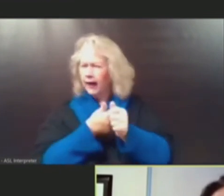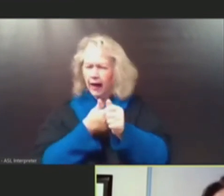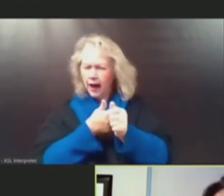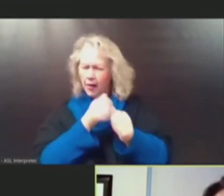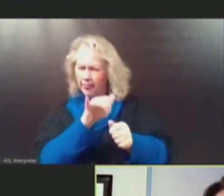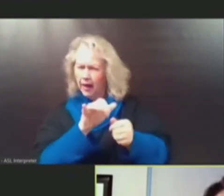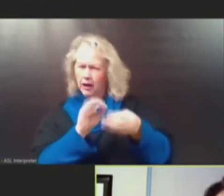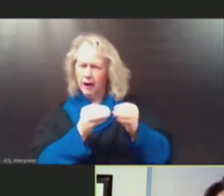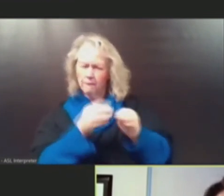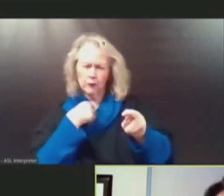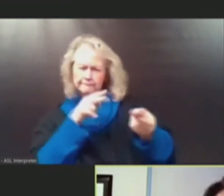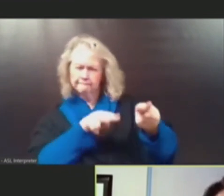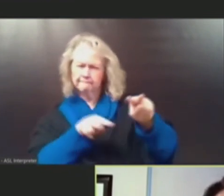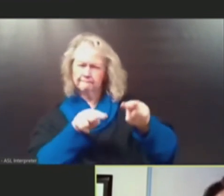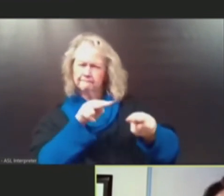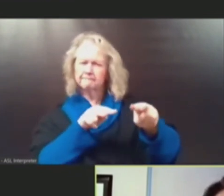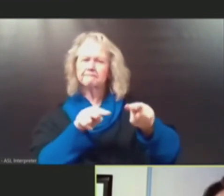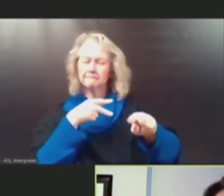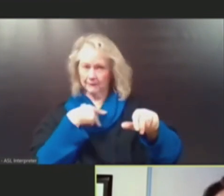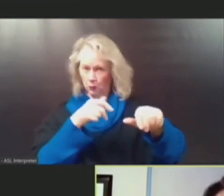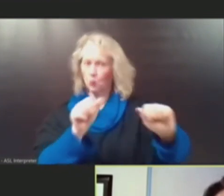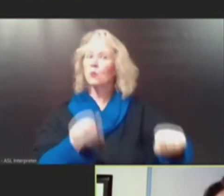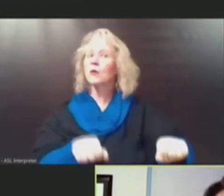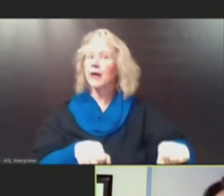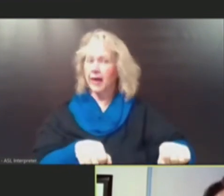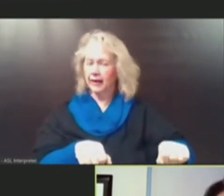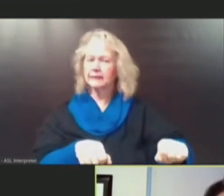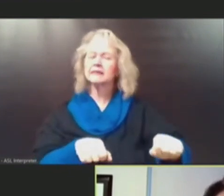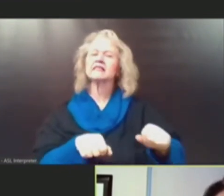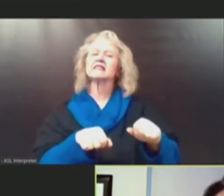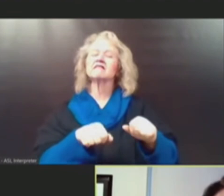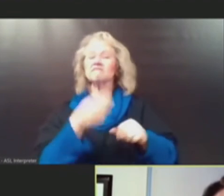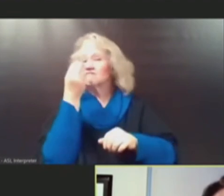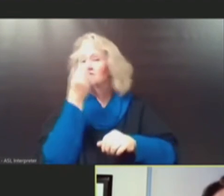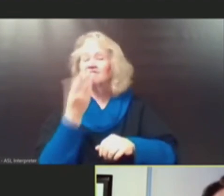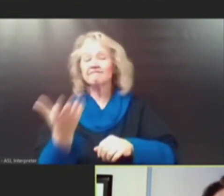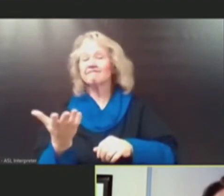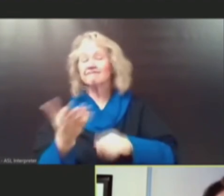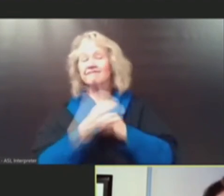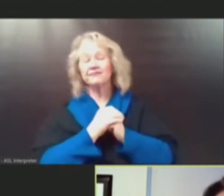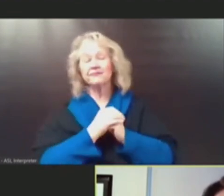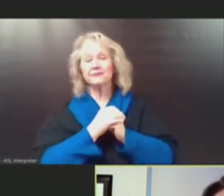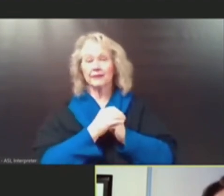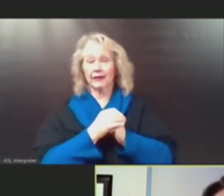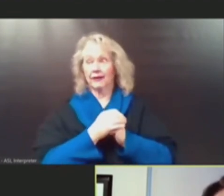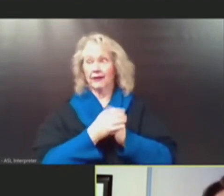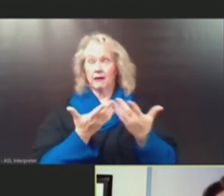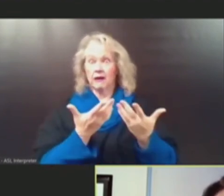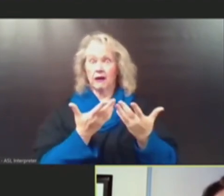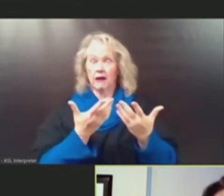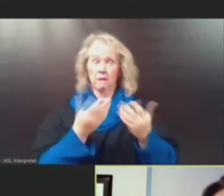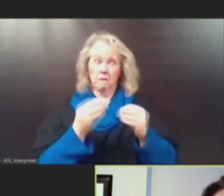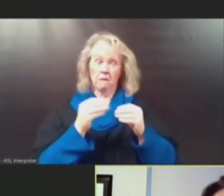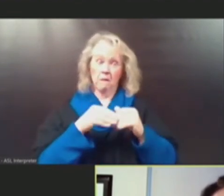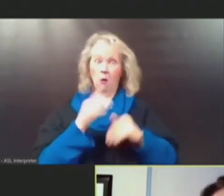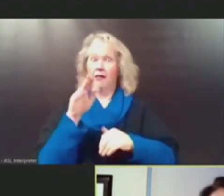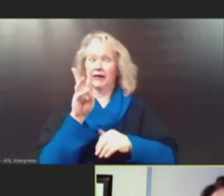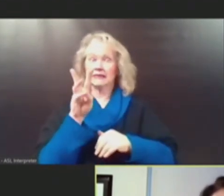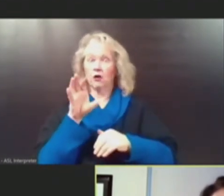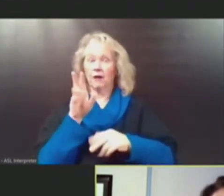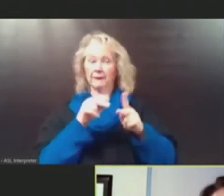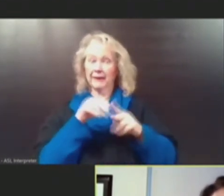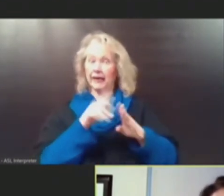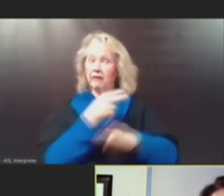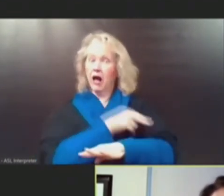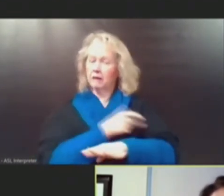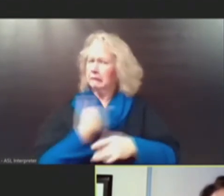number that we can follow in terms of what's happening in our communities. And I can tell you right now with over 600 people in the hospital still, I'm